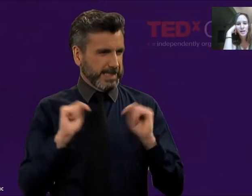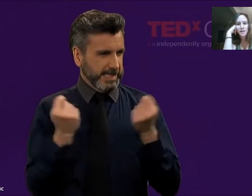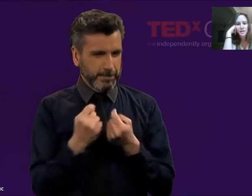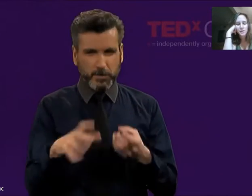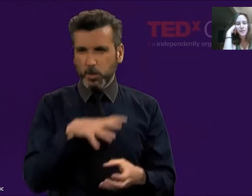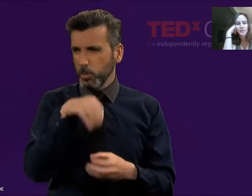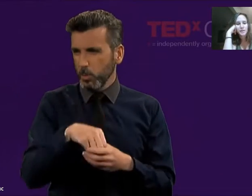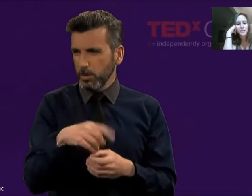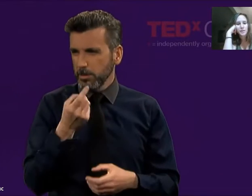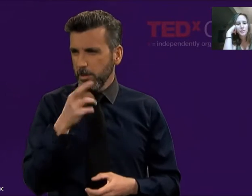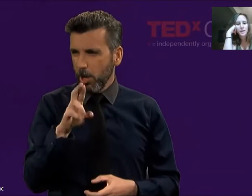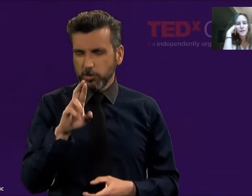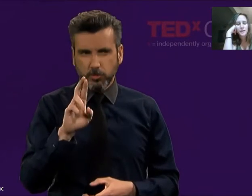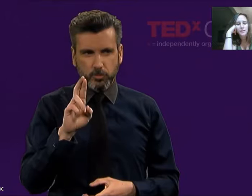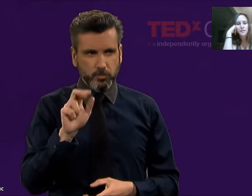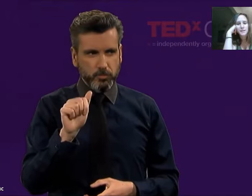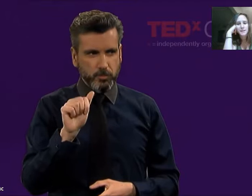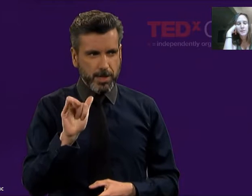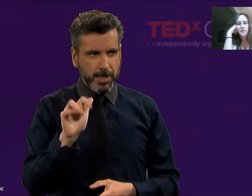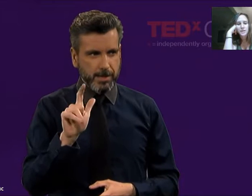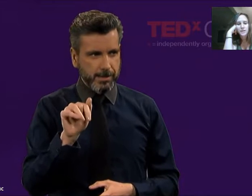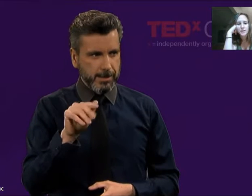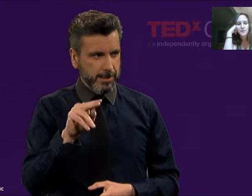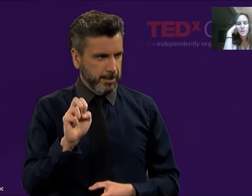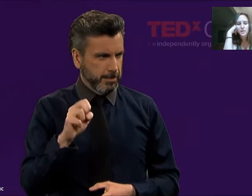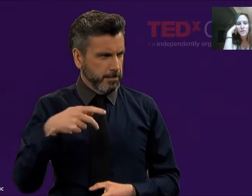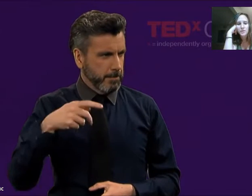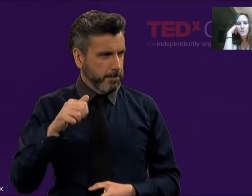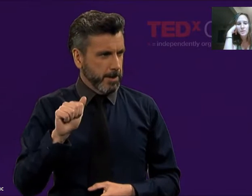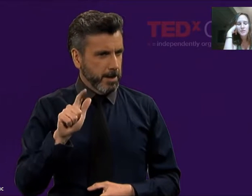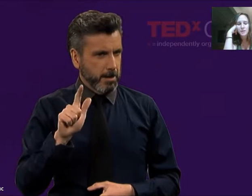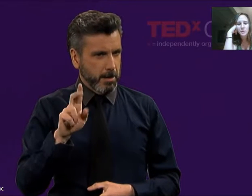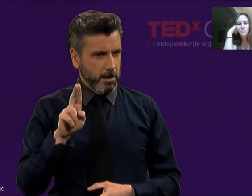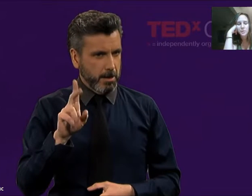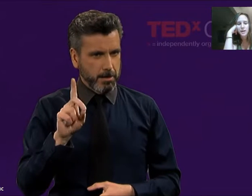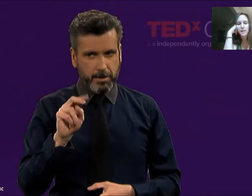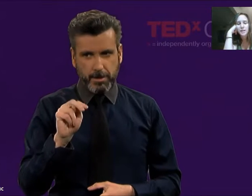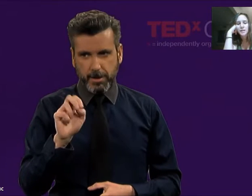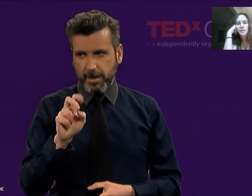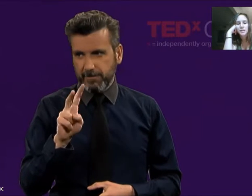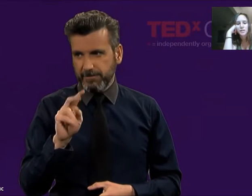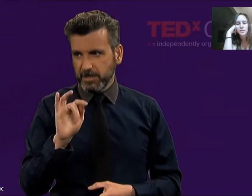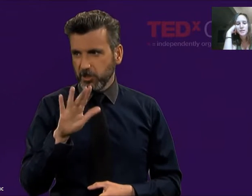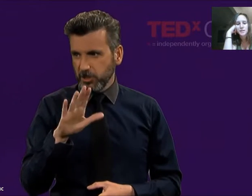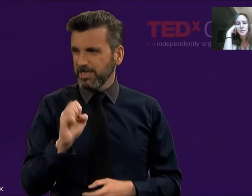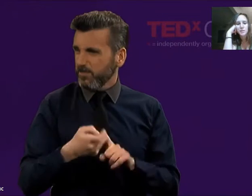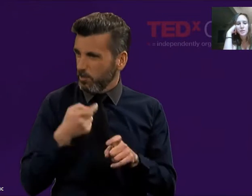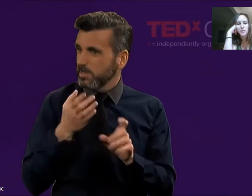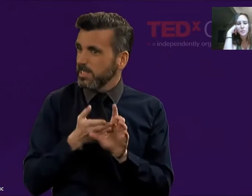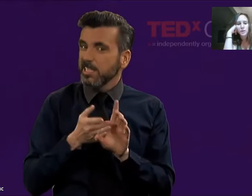Now we can look at a way that sign language skill is measured and that was developed by doctors at a team here as well.